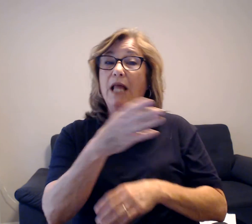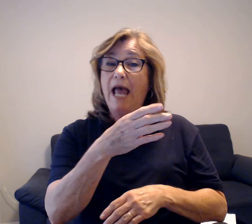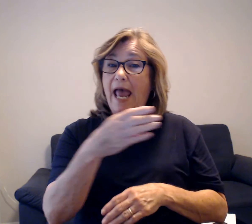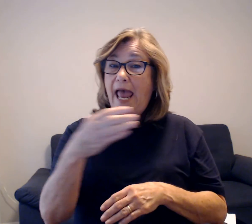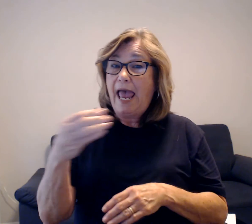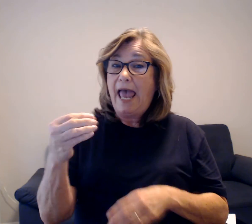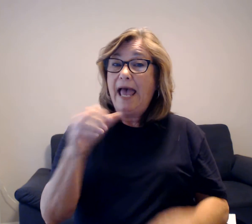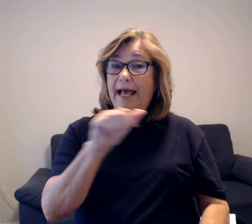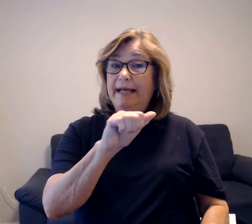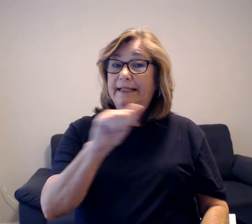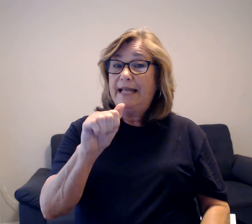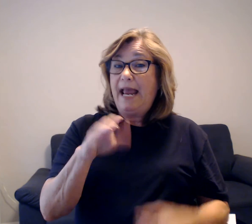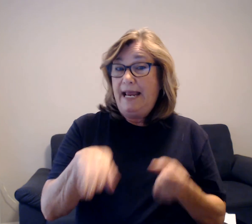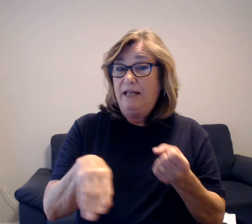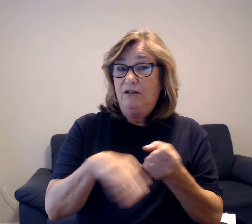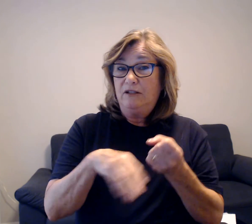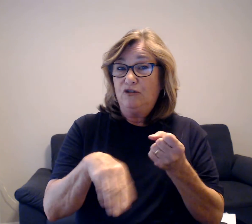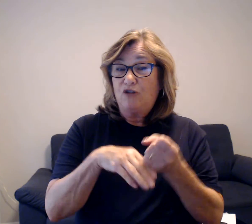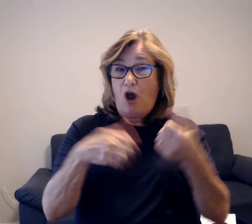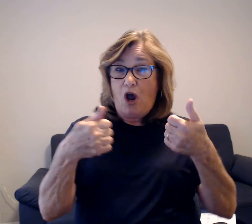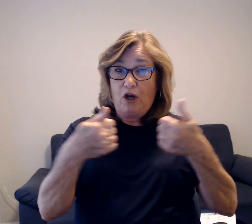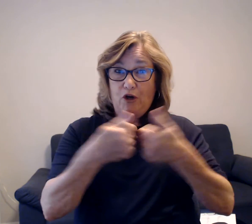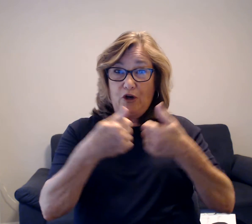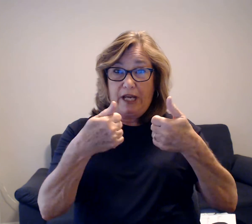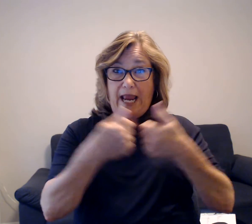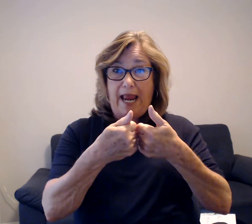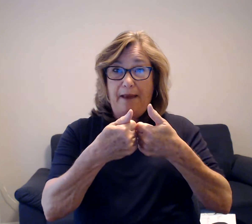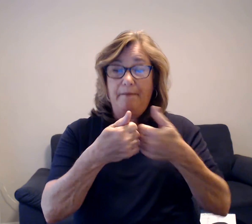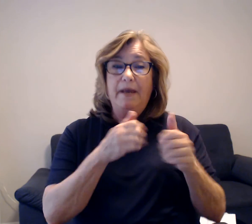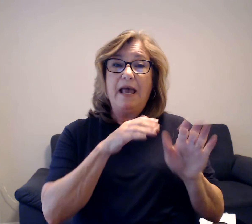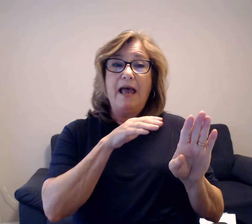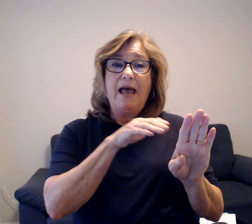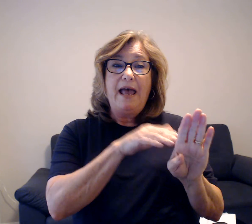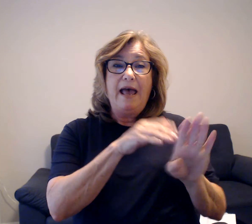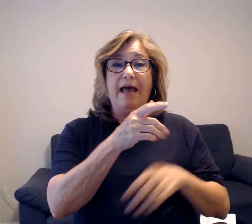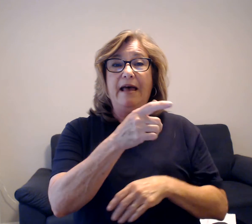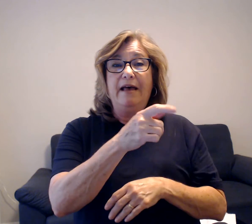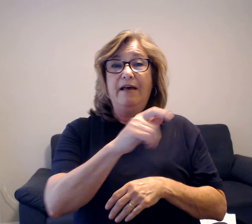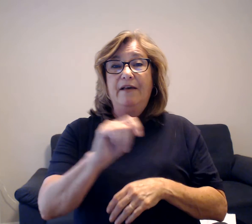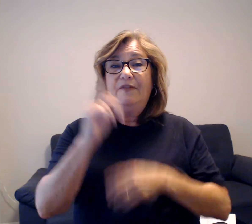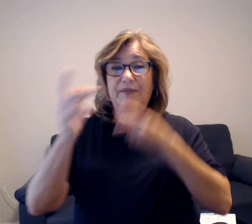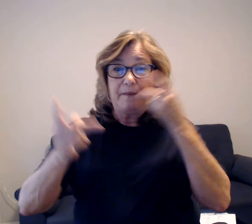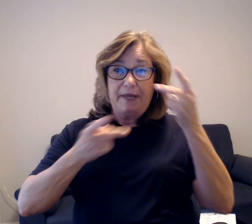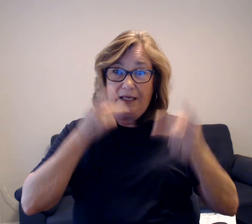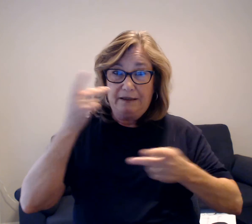baseball and game. A badminton net between